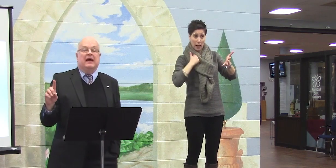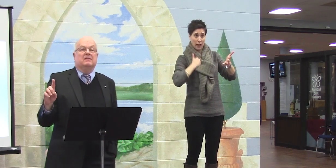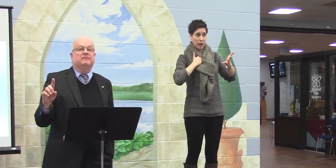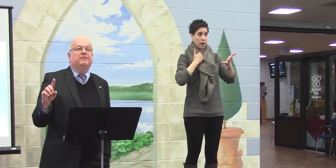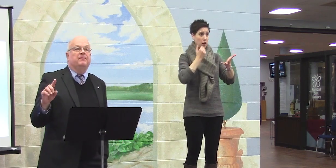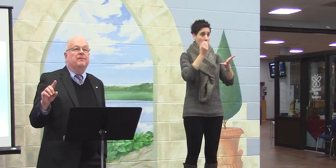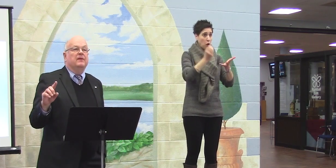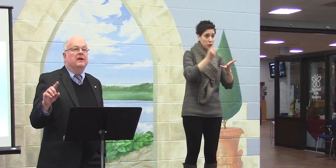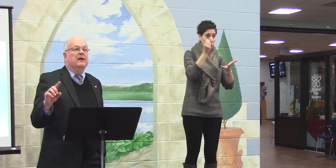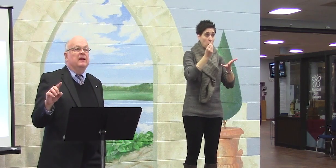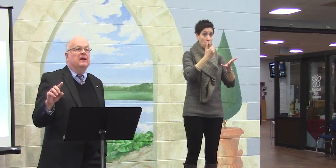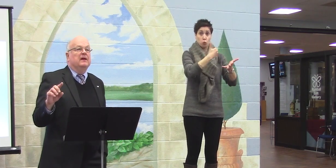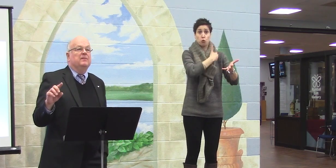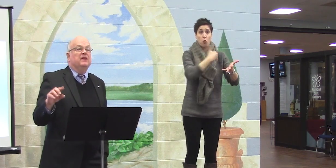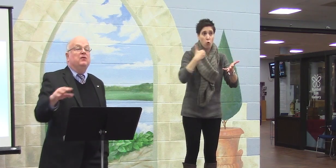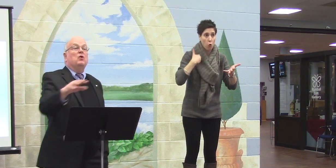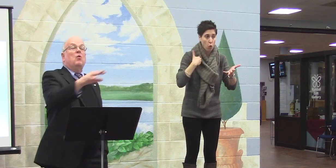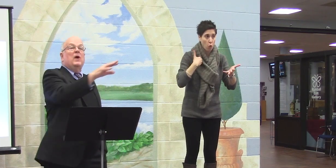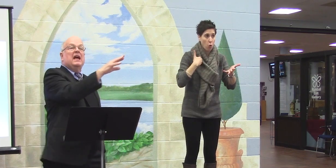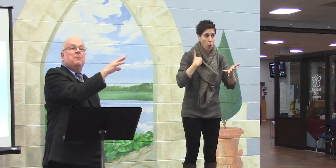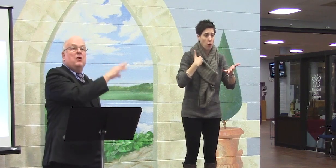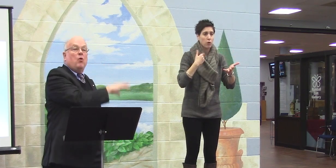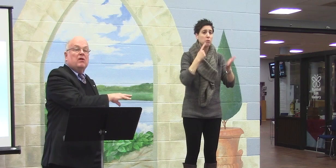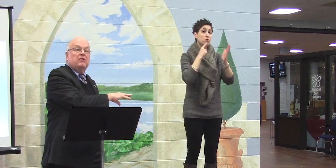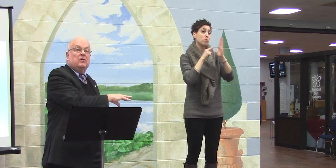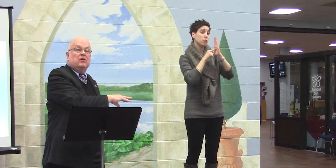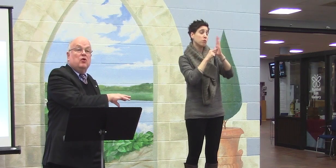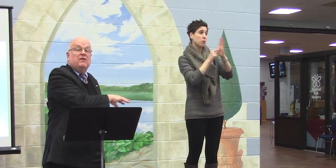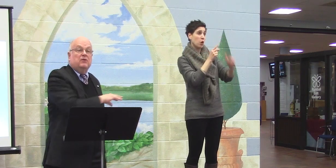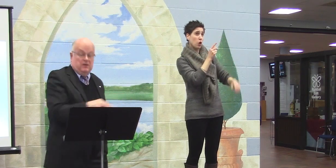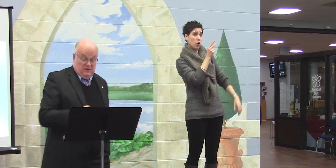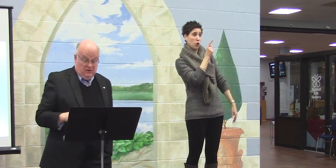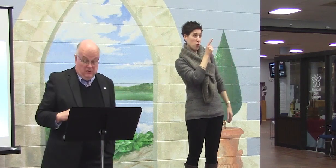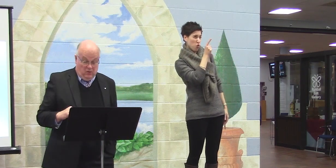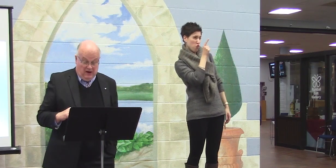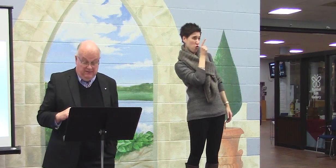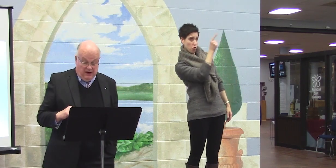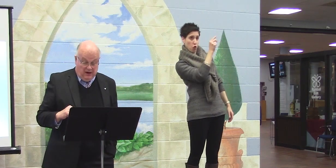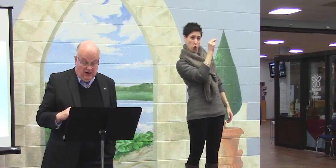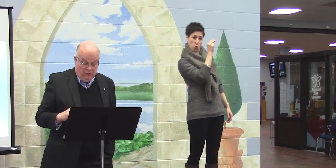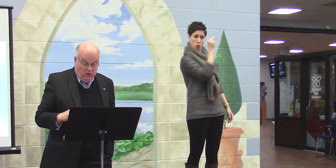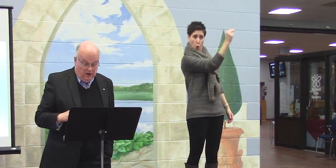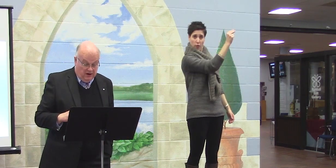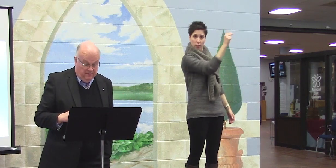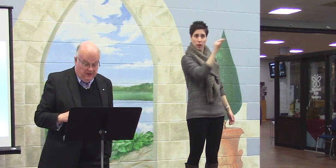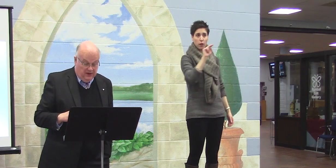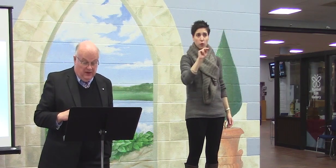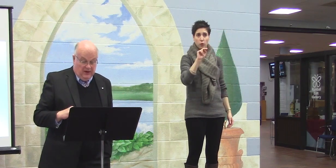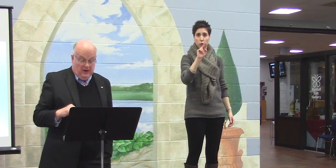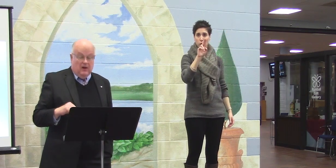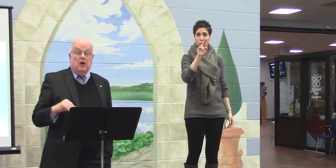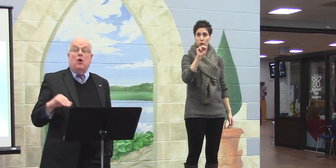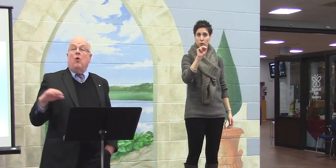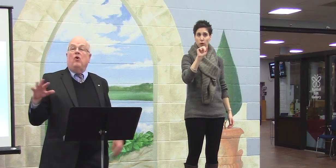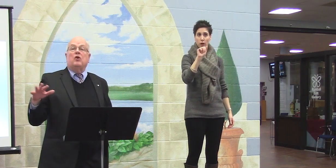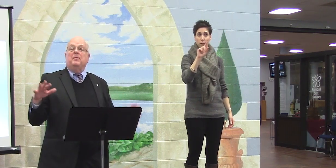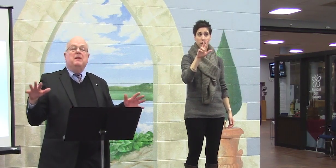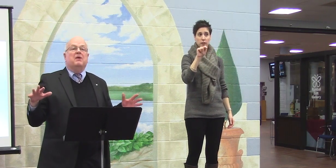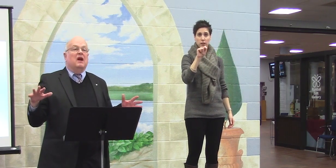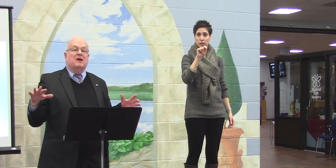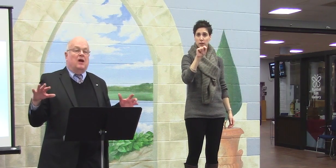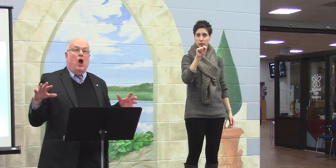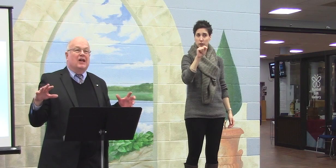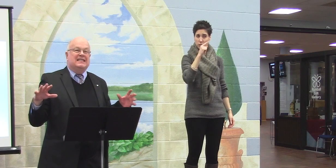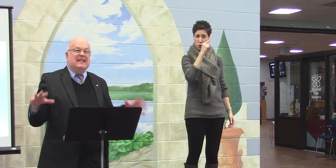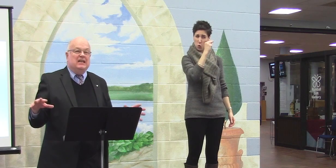one thing. But if you go way up north to Nunavut, where I've done a lot of work, older